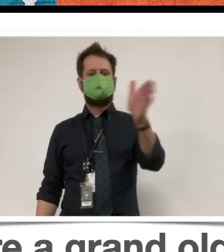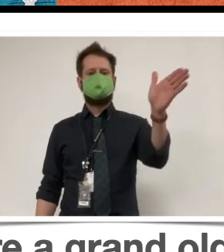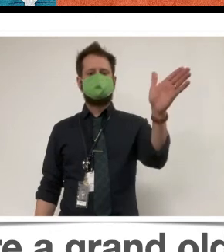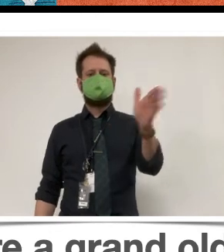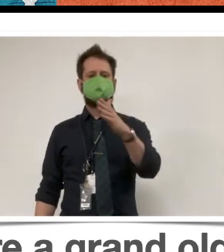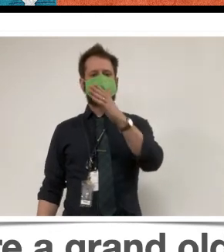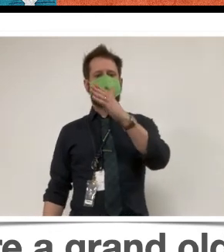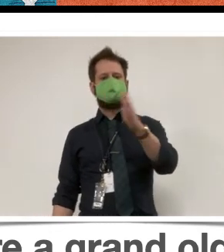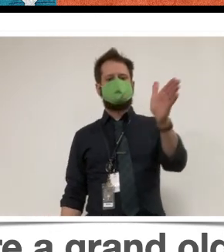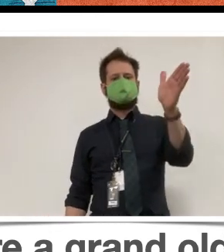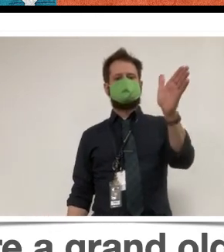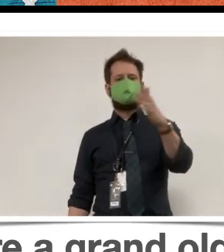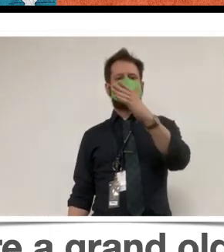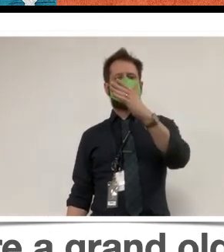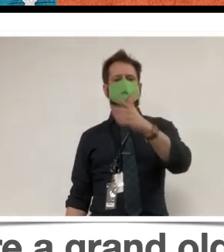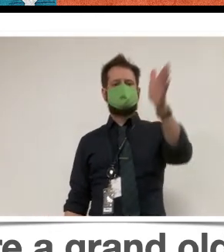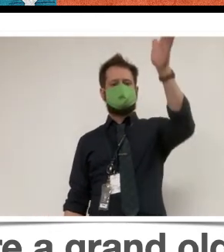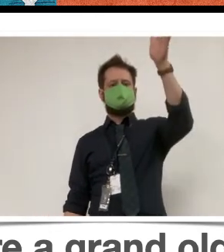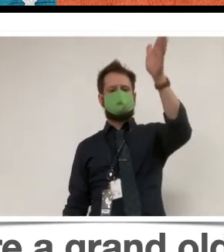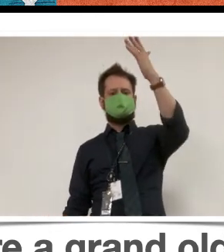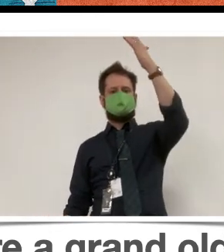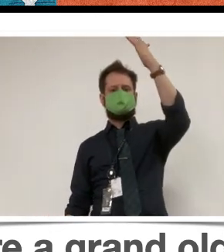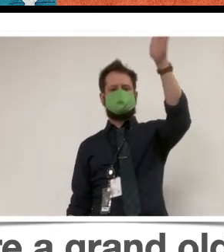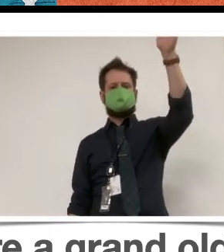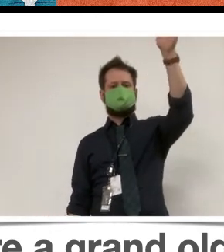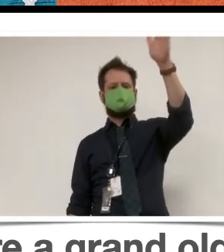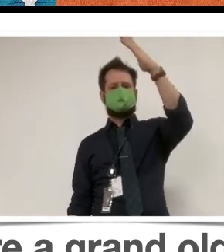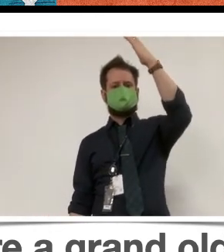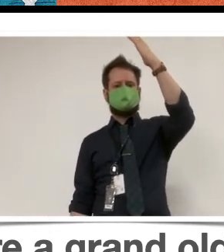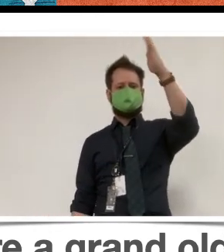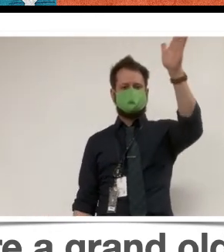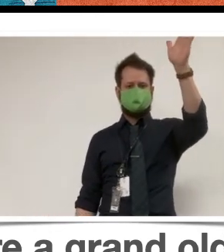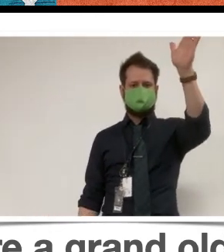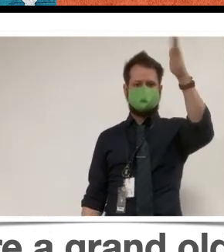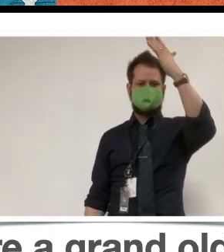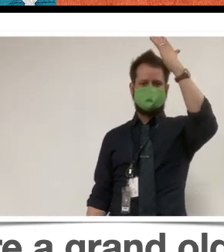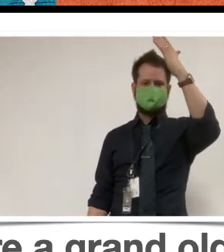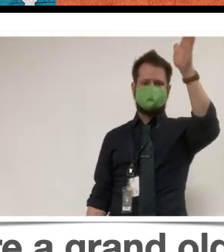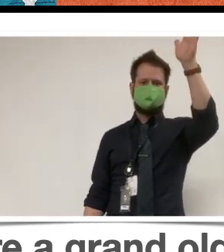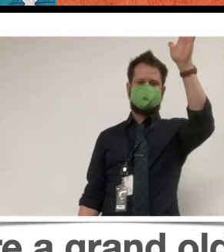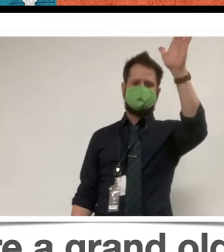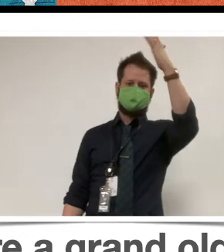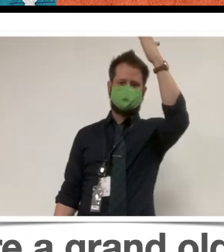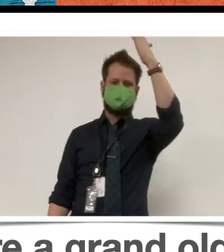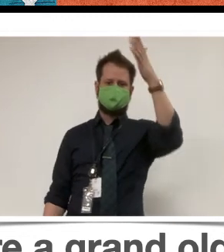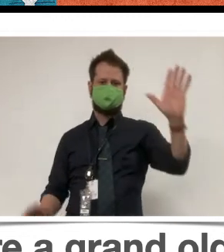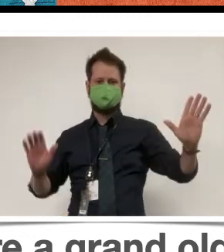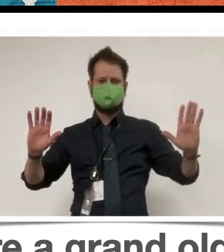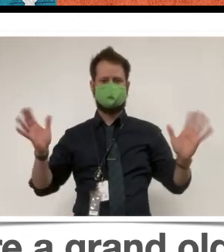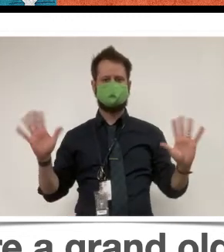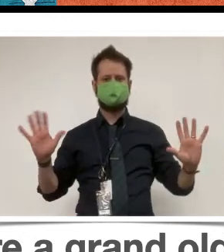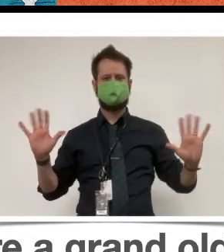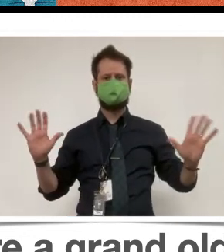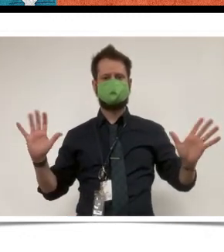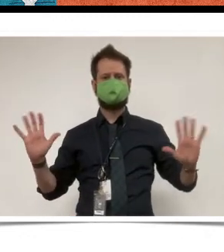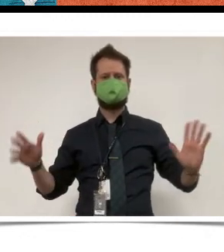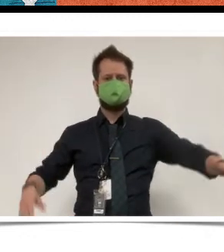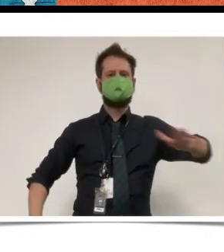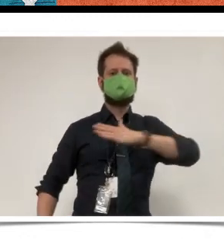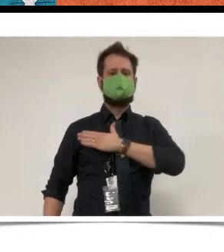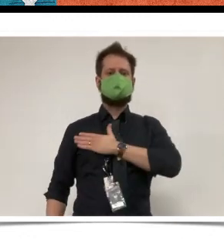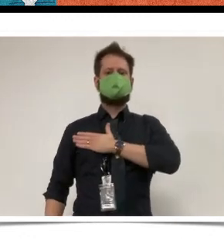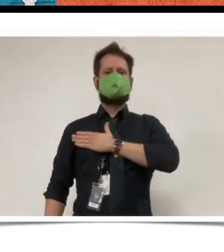You're a grand old flag, you're a high-flying flag, and forever in peace may you wave.